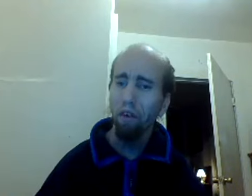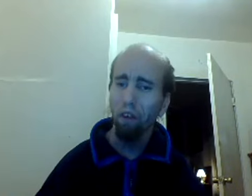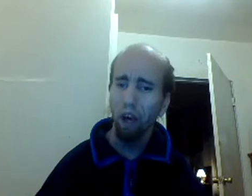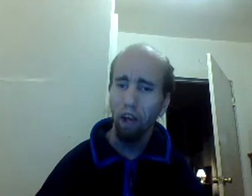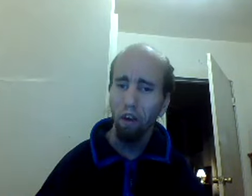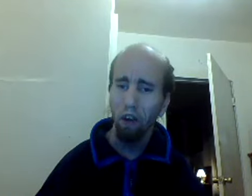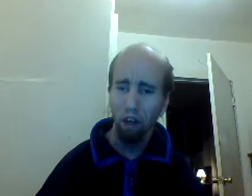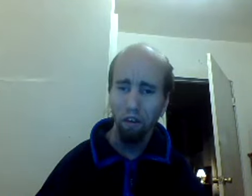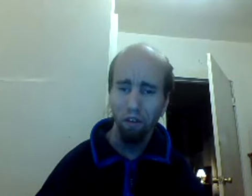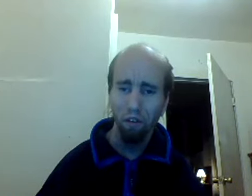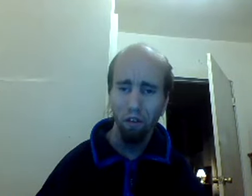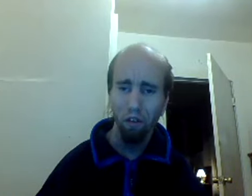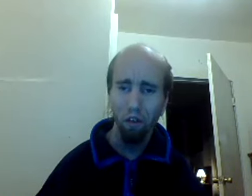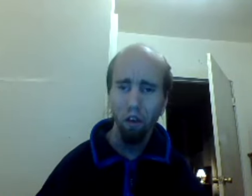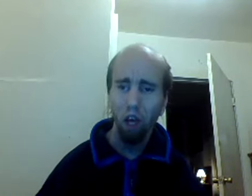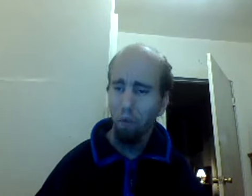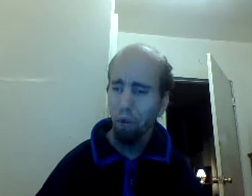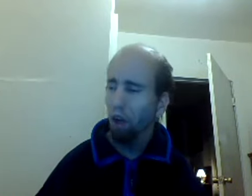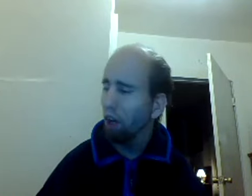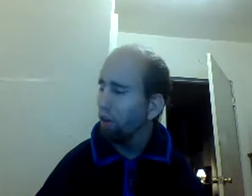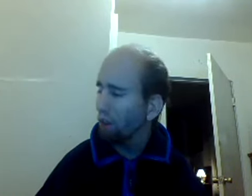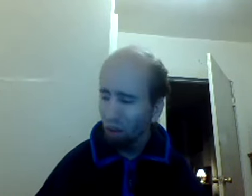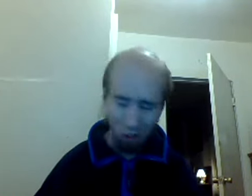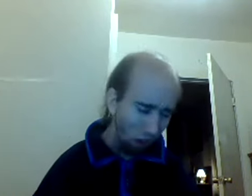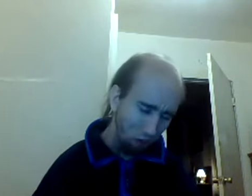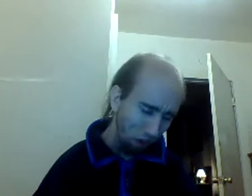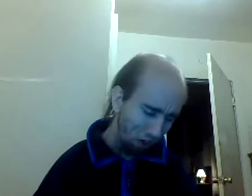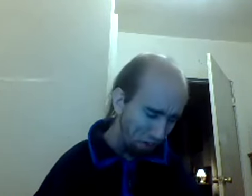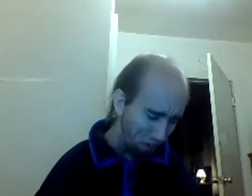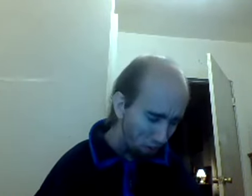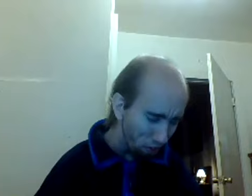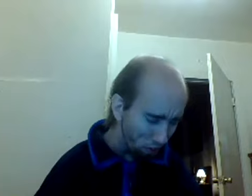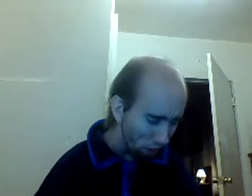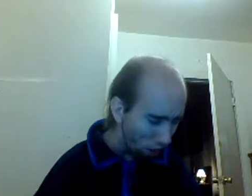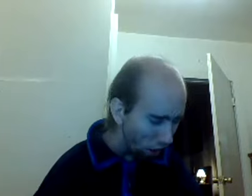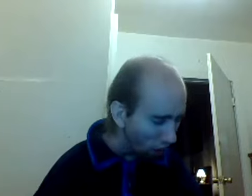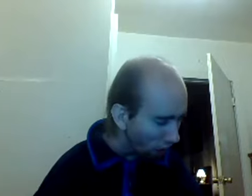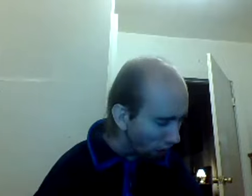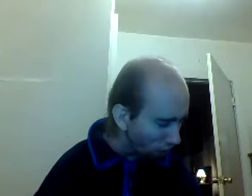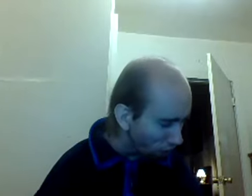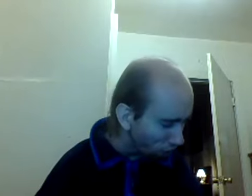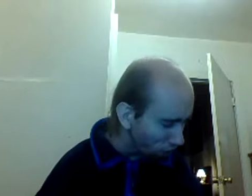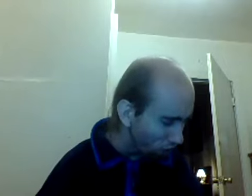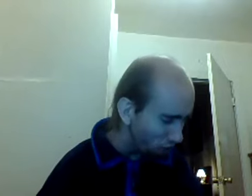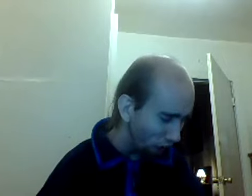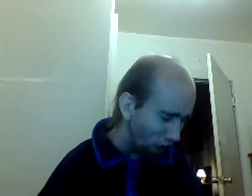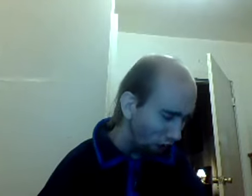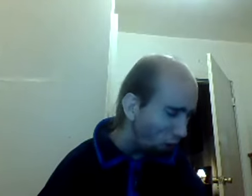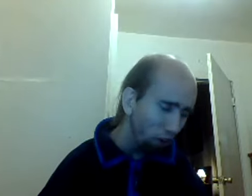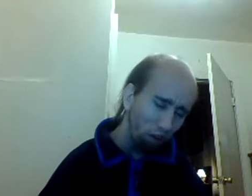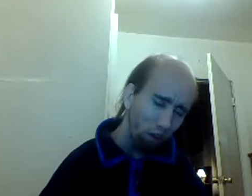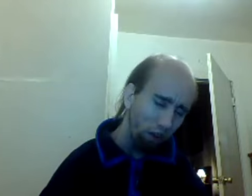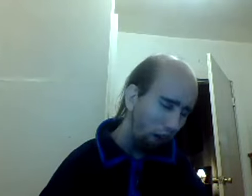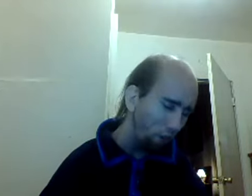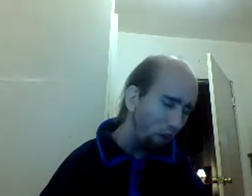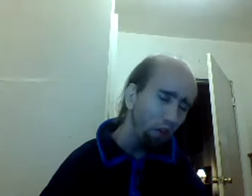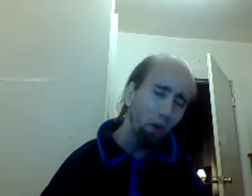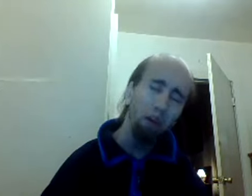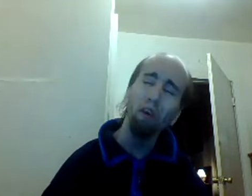to release anger and issues and you know I was able to talk about issues and that I was that I go through and that I was